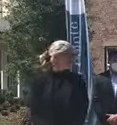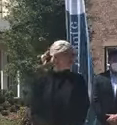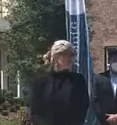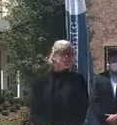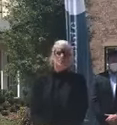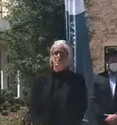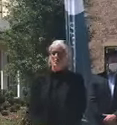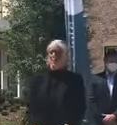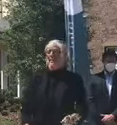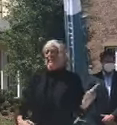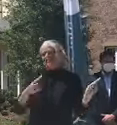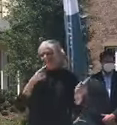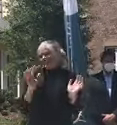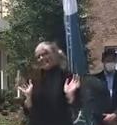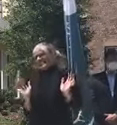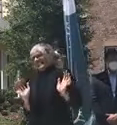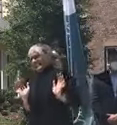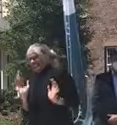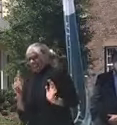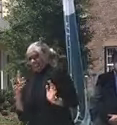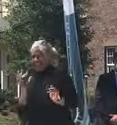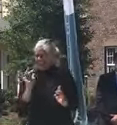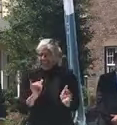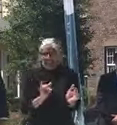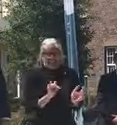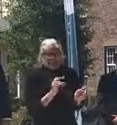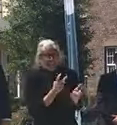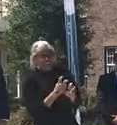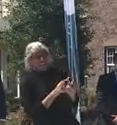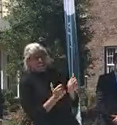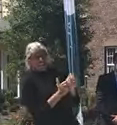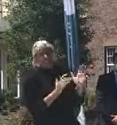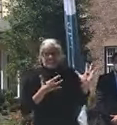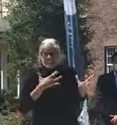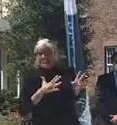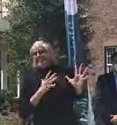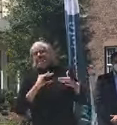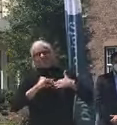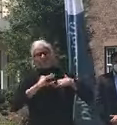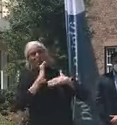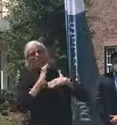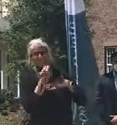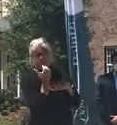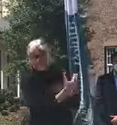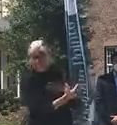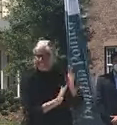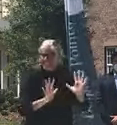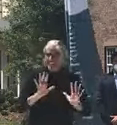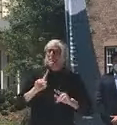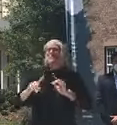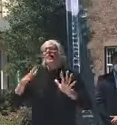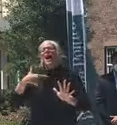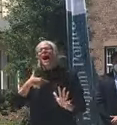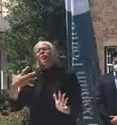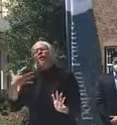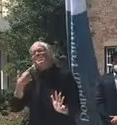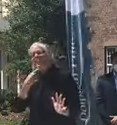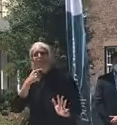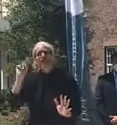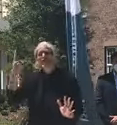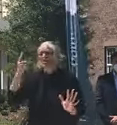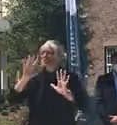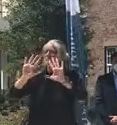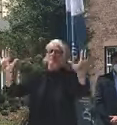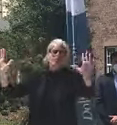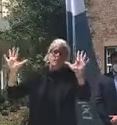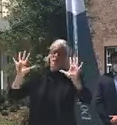Well, it's kind of hard to follow all that. Thanks for building me up a little too much. But I do want to say first and foremost, happy birthday to my